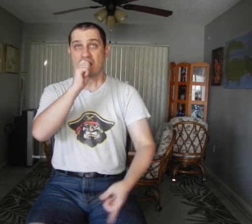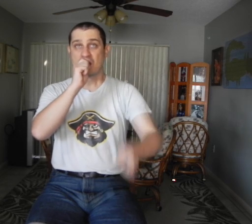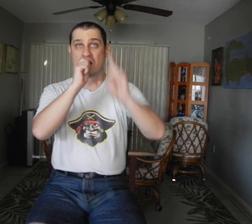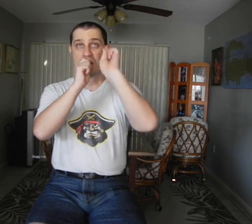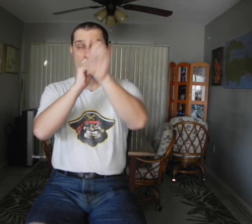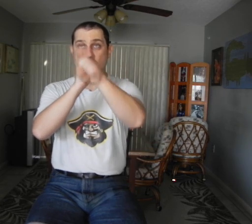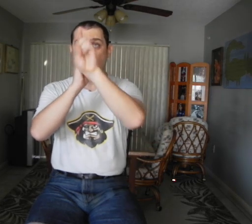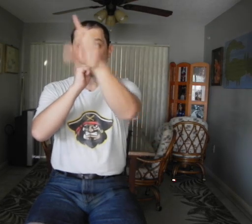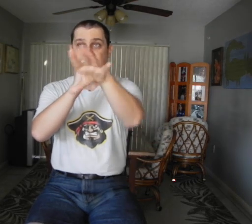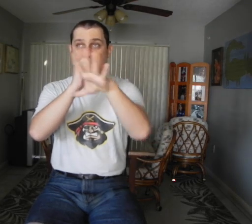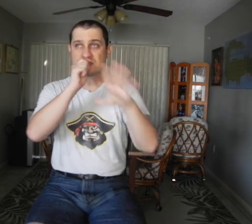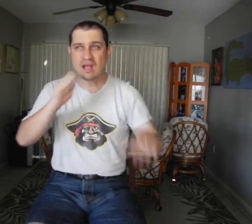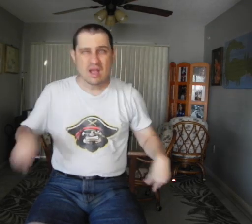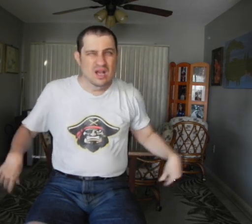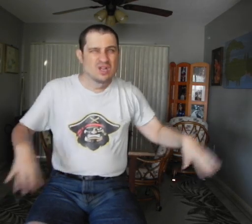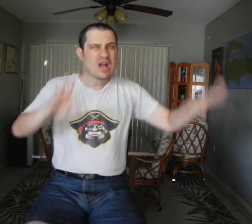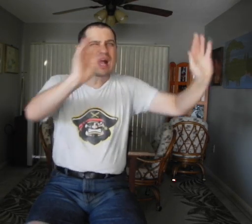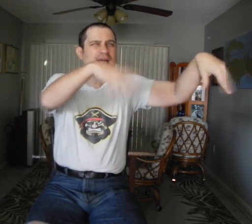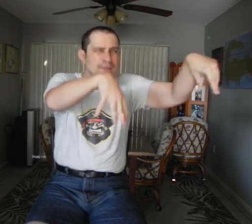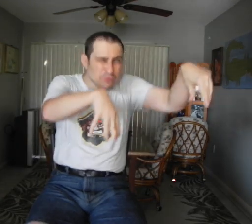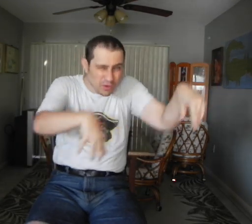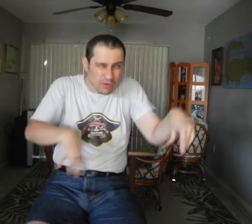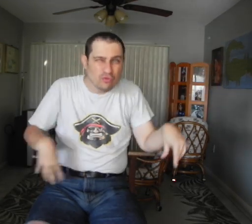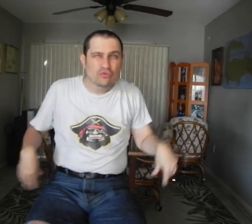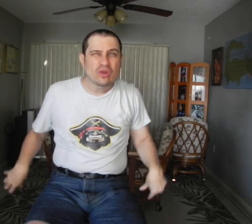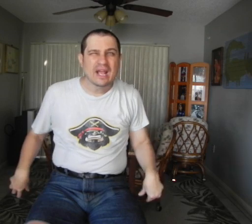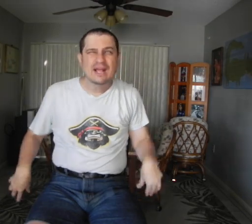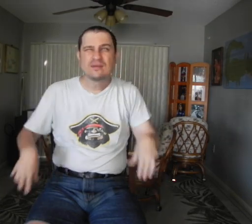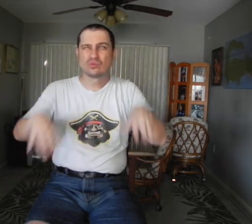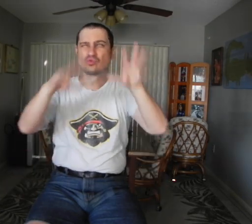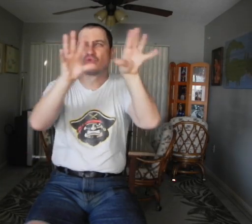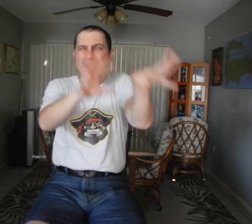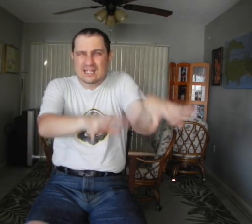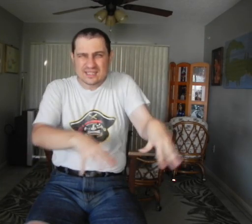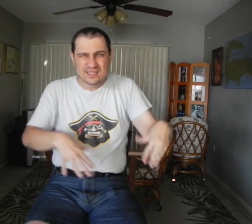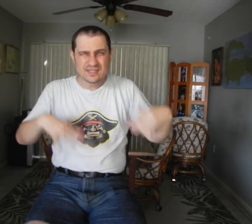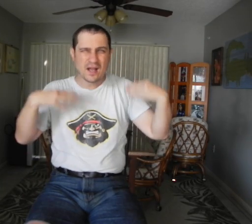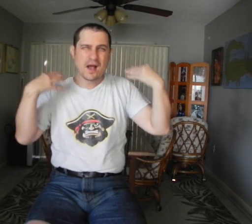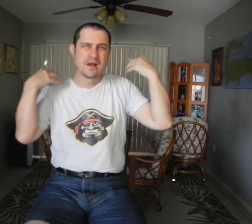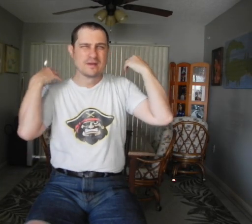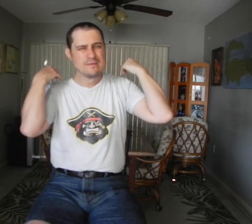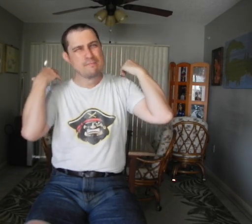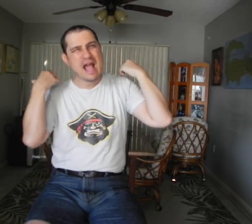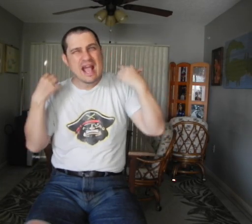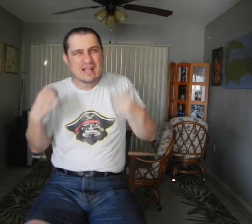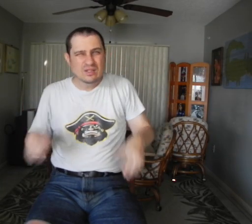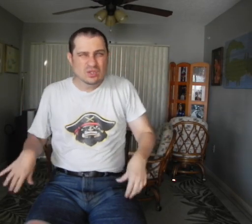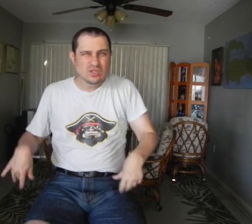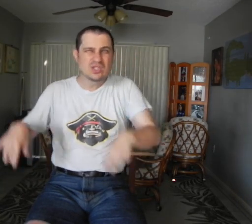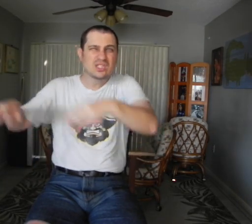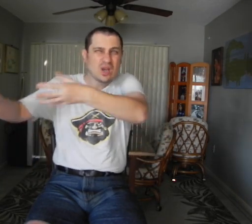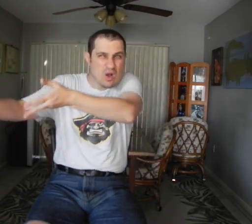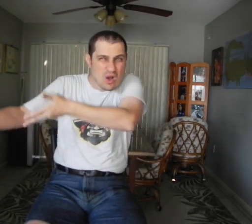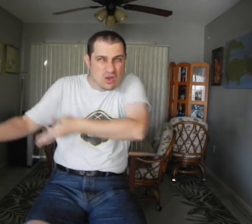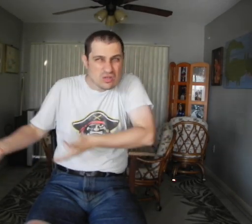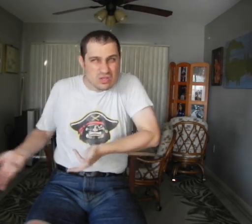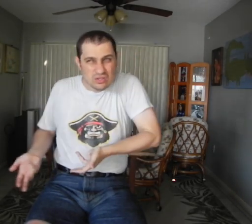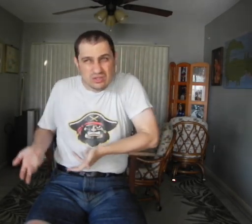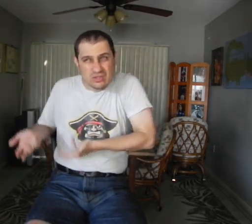Do you understand? It's a silent movie, right? So long it's bad when you call your name